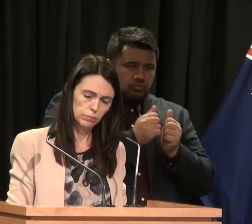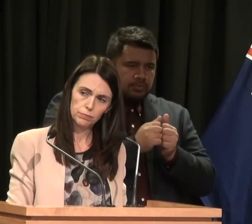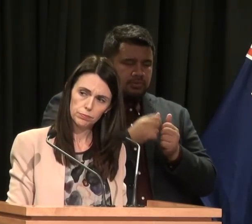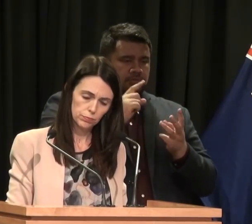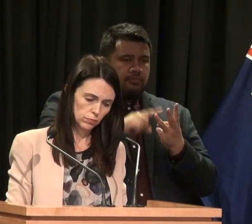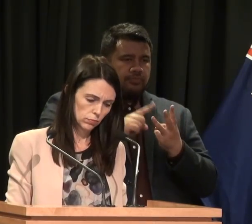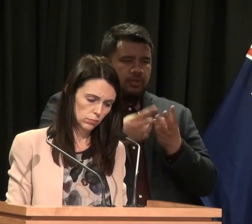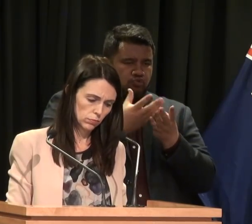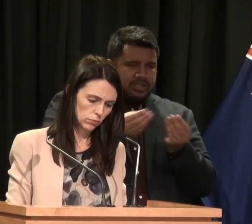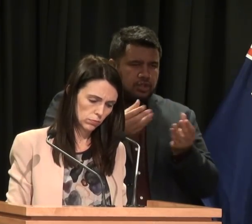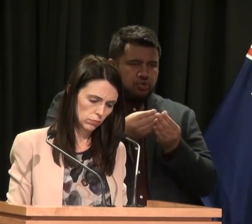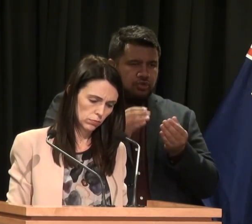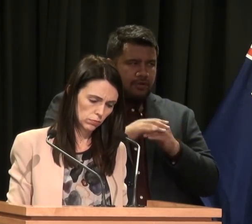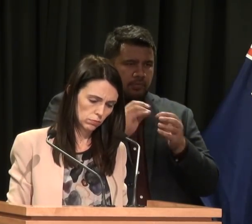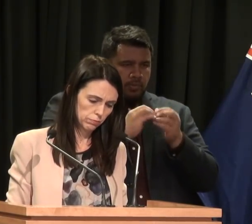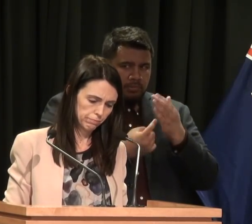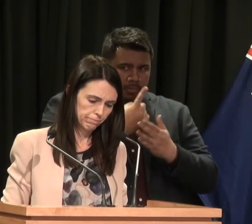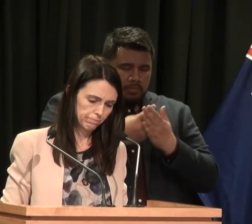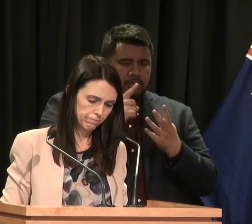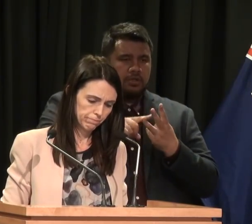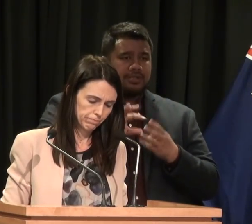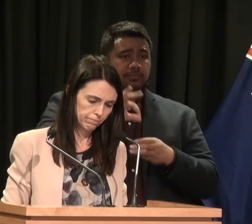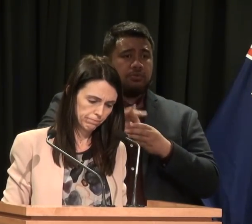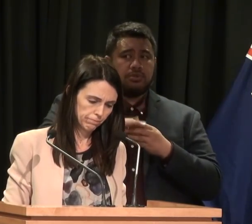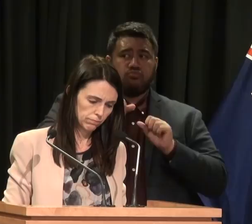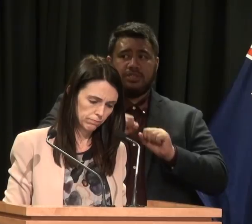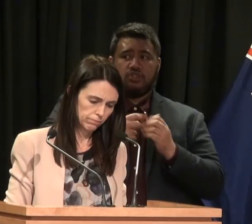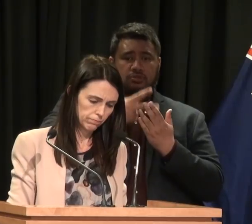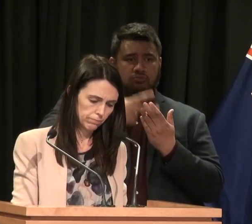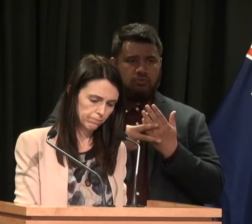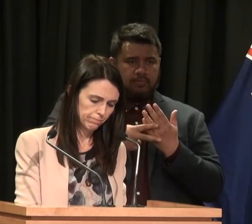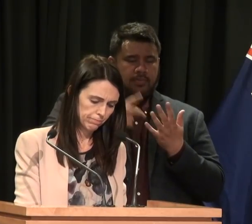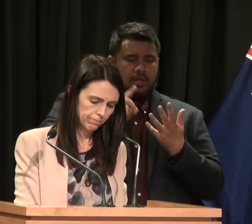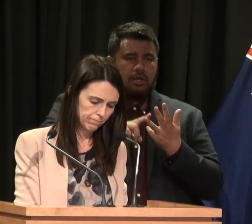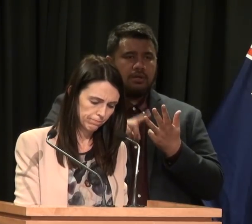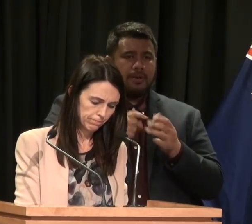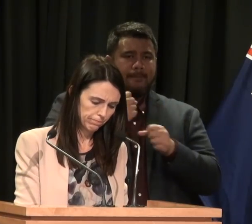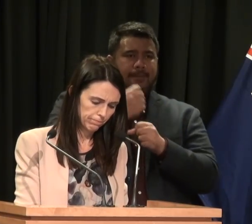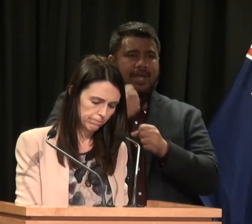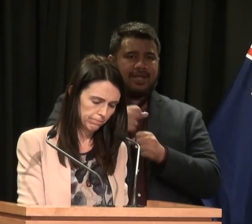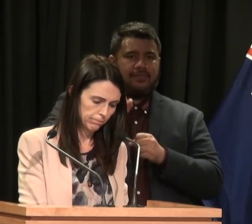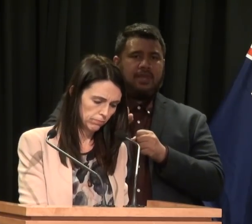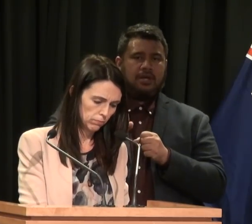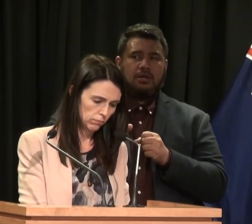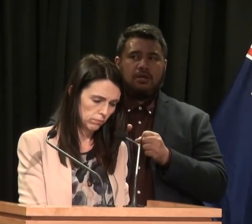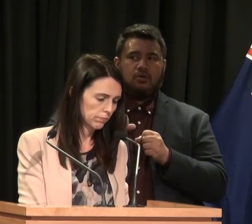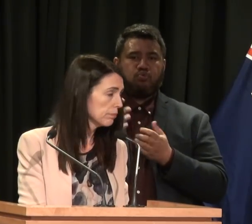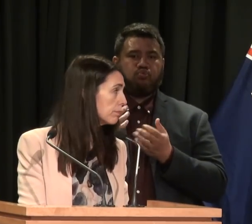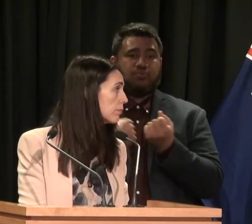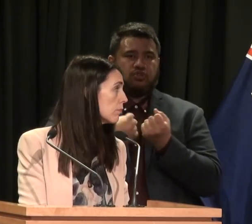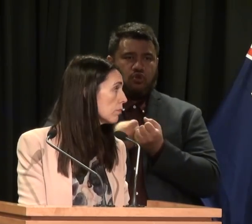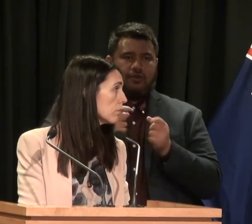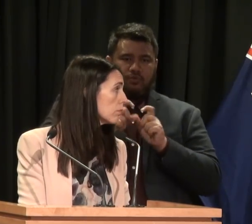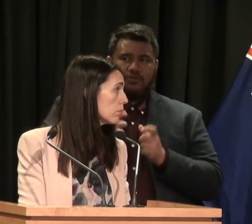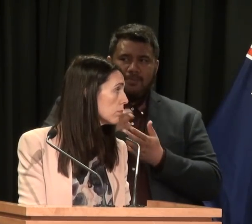it includes resolution arrangements, it includes depositor protection arrangements, and it includes bank liquidity. If you put all of those things together,